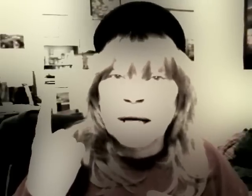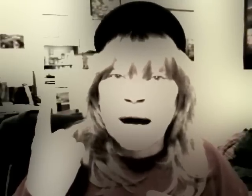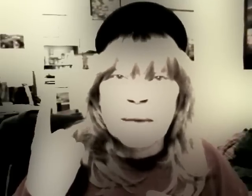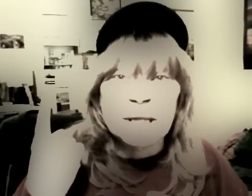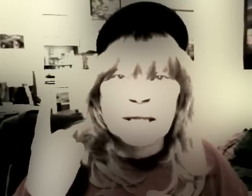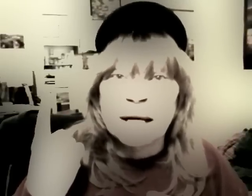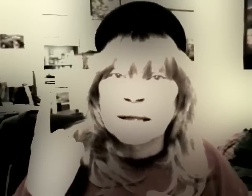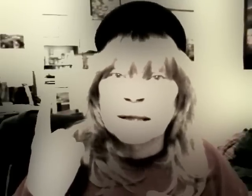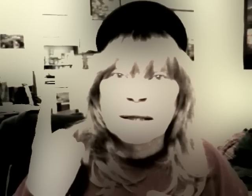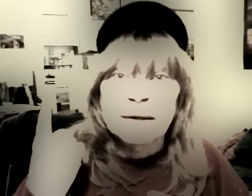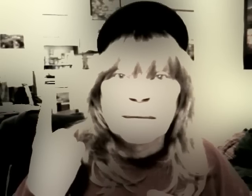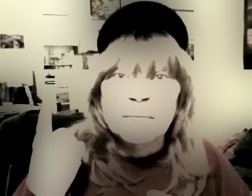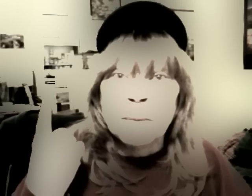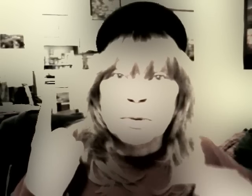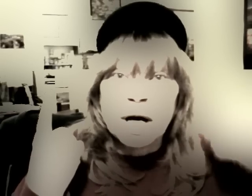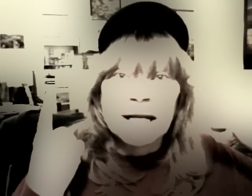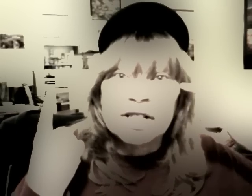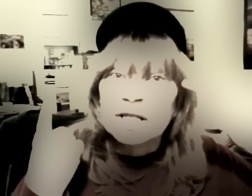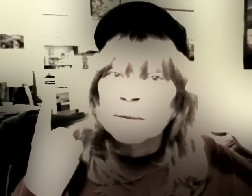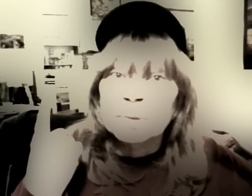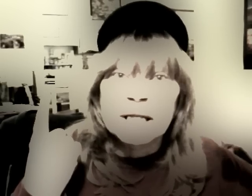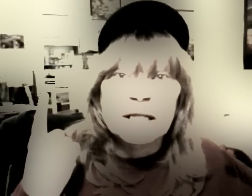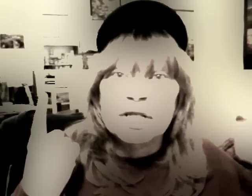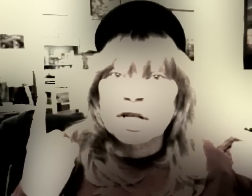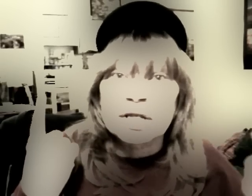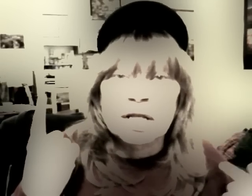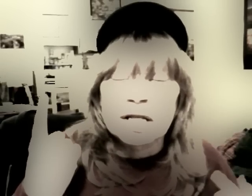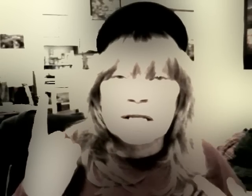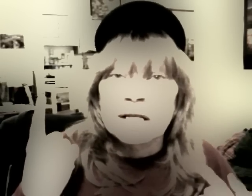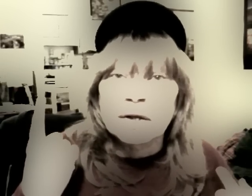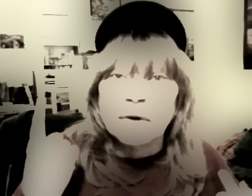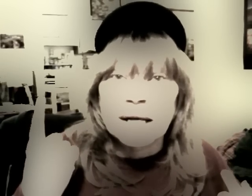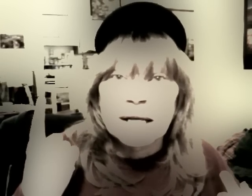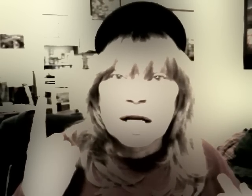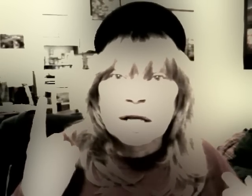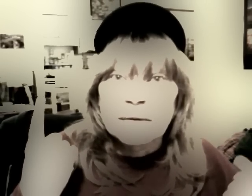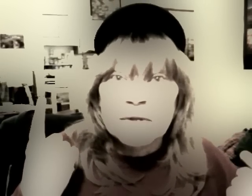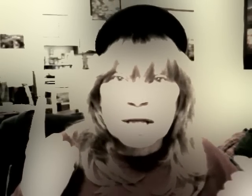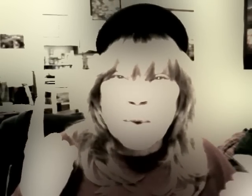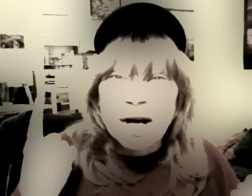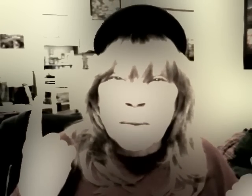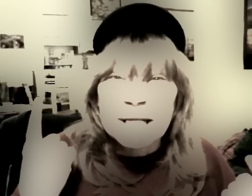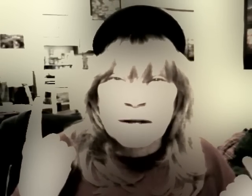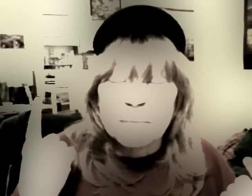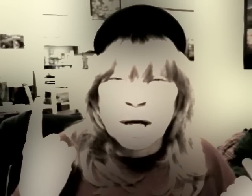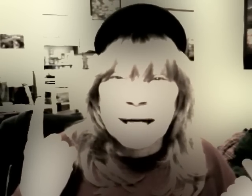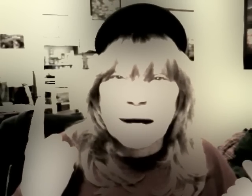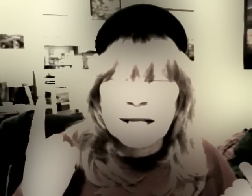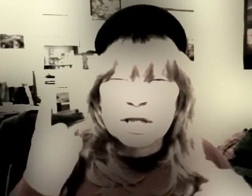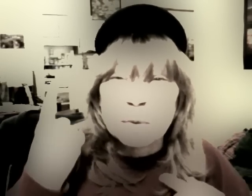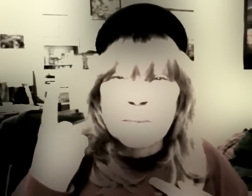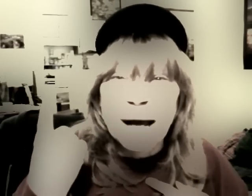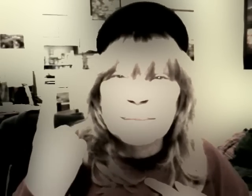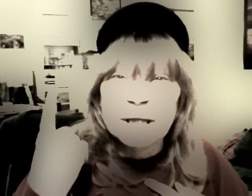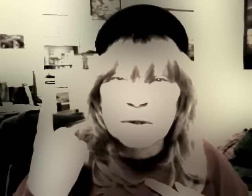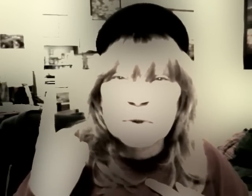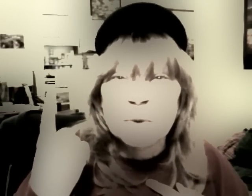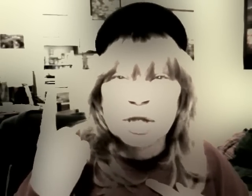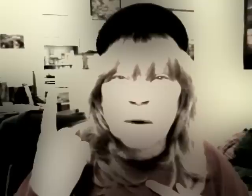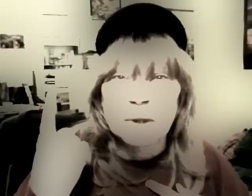the comments, honey. The brain just completely starts to disintegrate. That's why I call myself brain out. It's to remind me to use 1 John 1